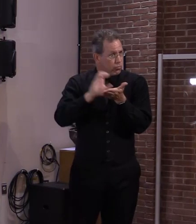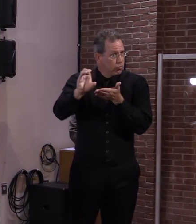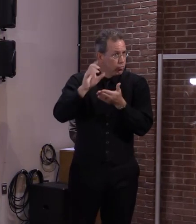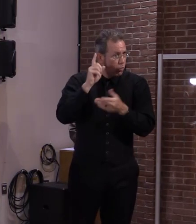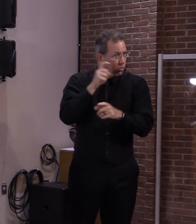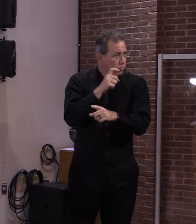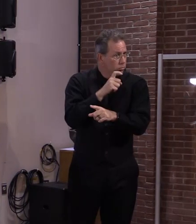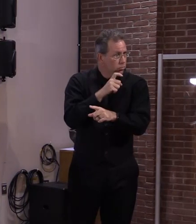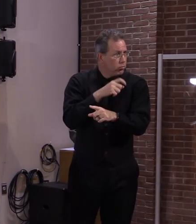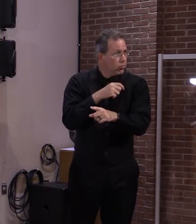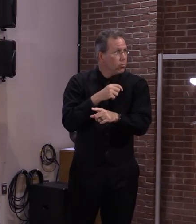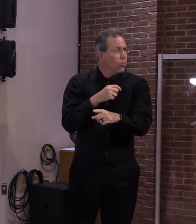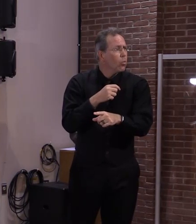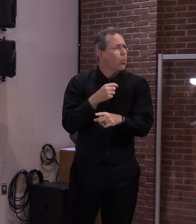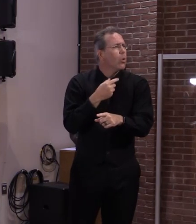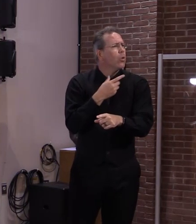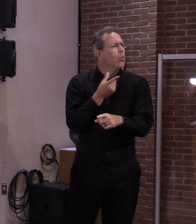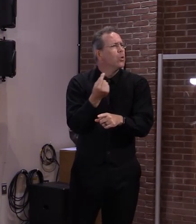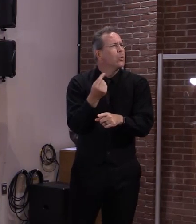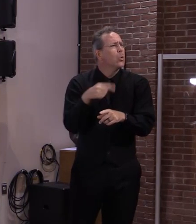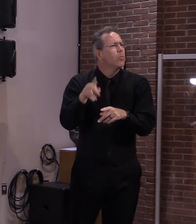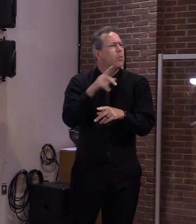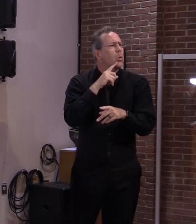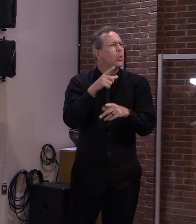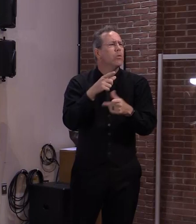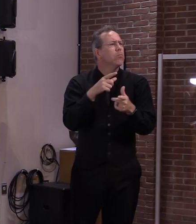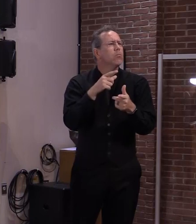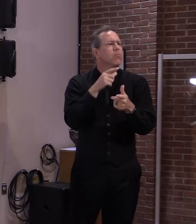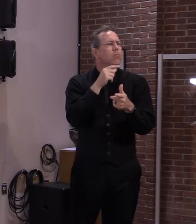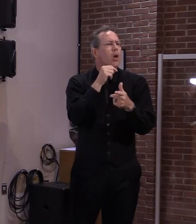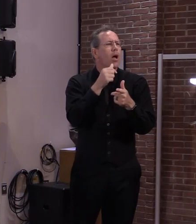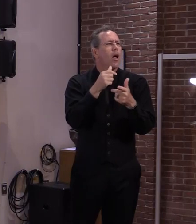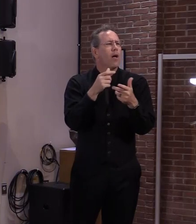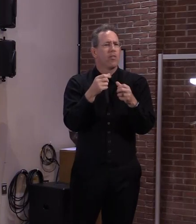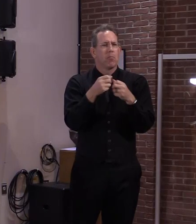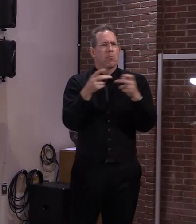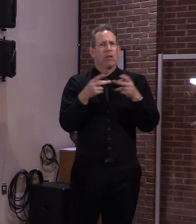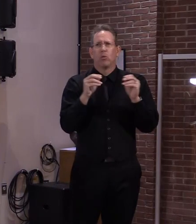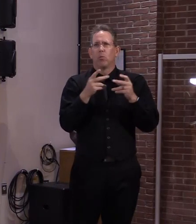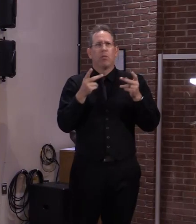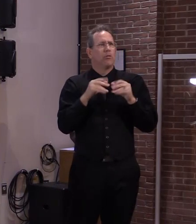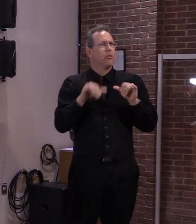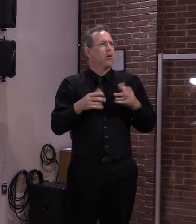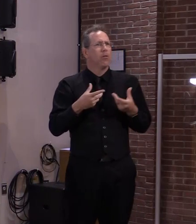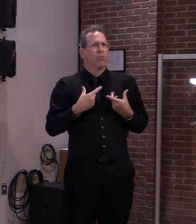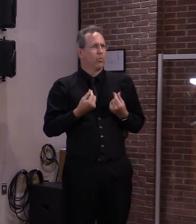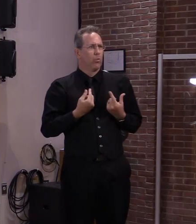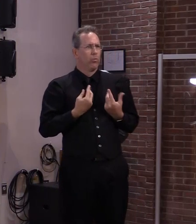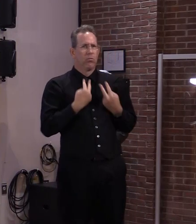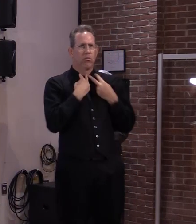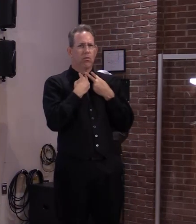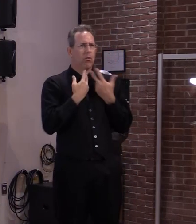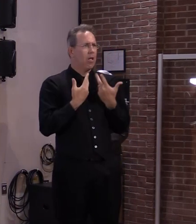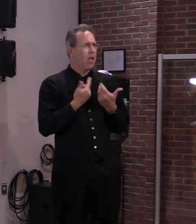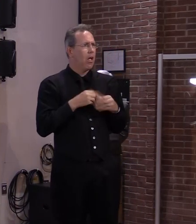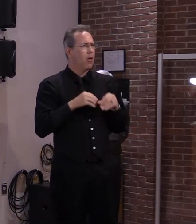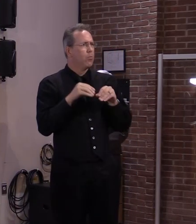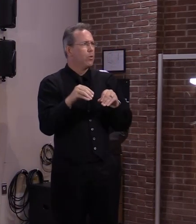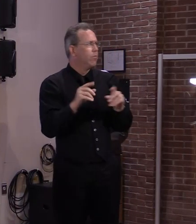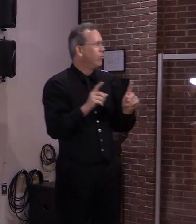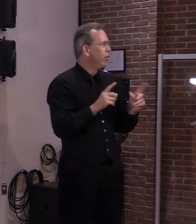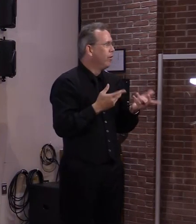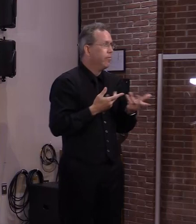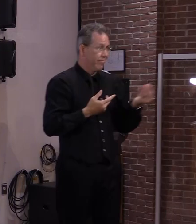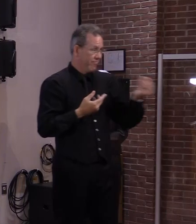maybe don't have a place to go um and also keep these that uh they're going to be camping in lots of instances